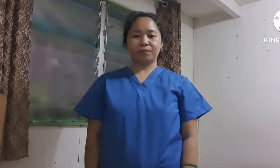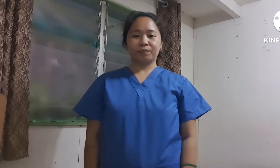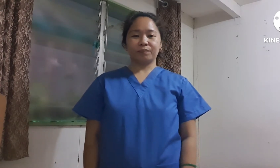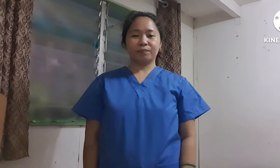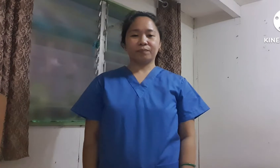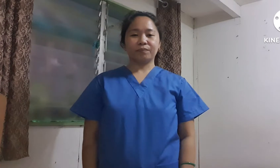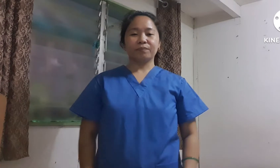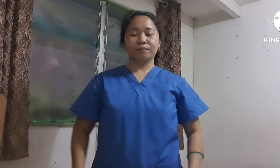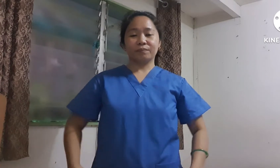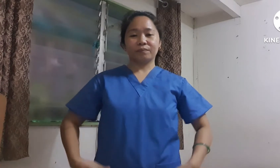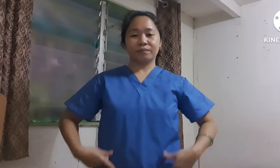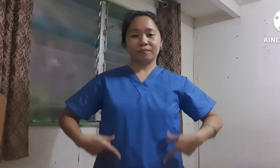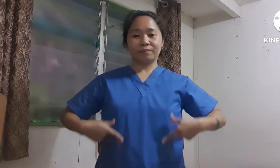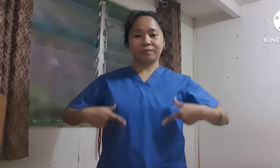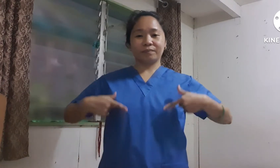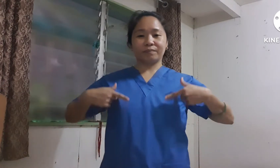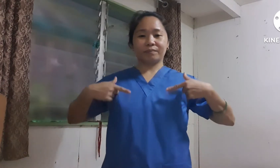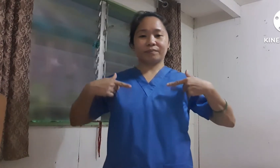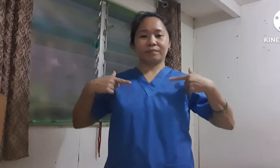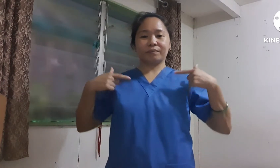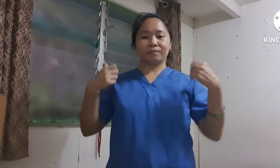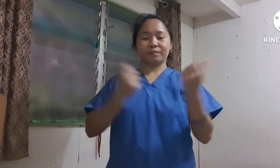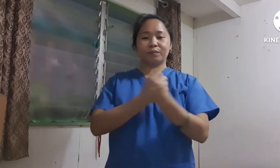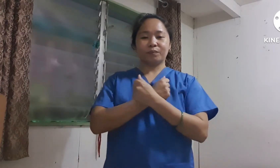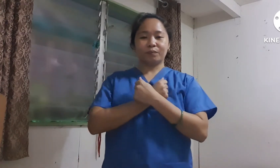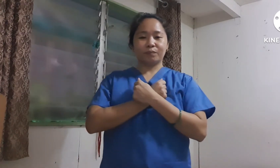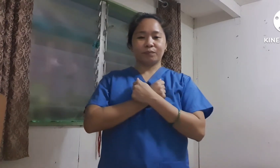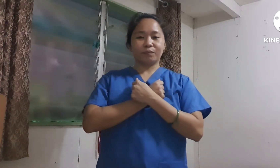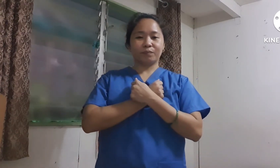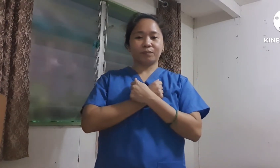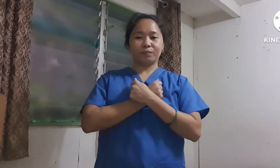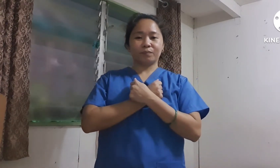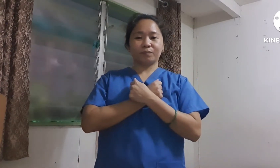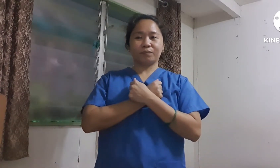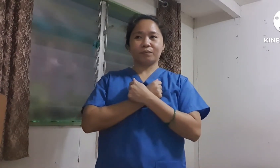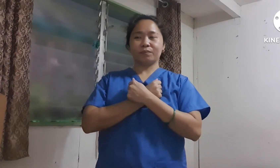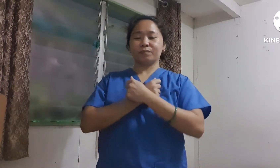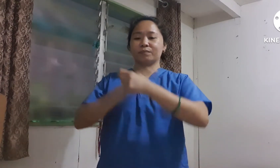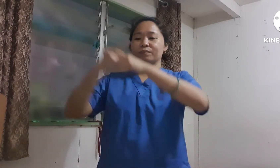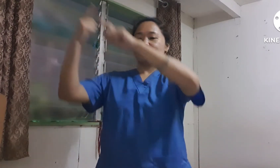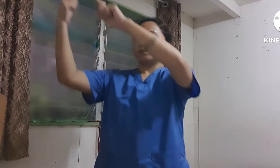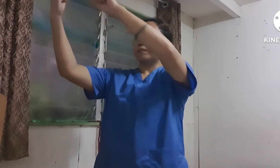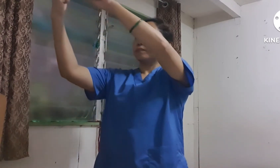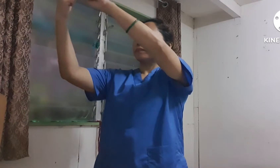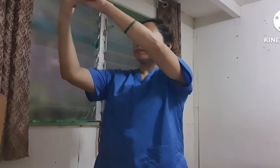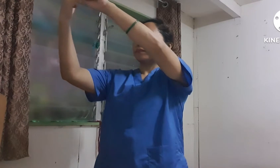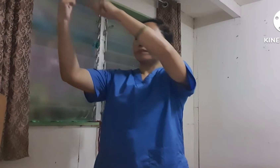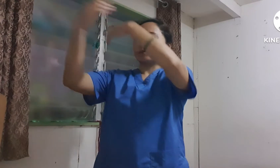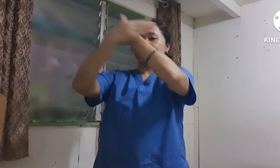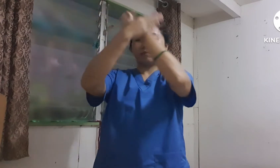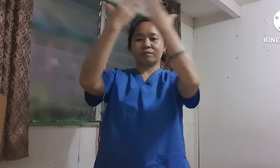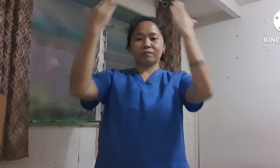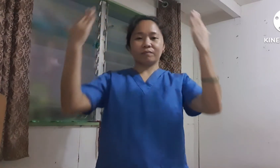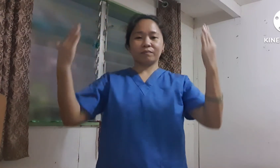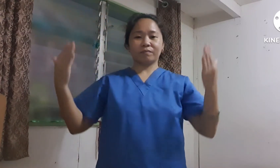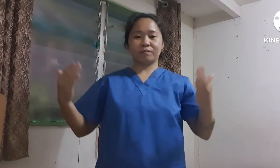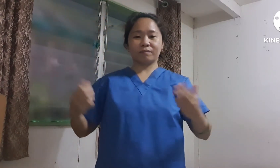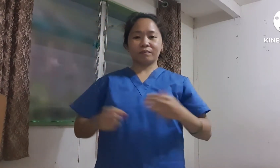I can live, I can love, I can reach the heavens